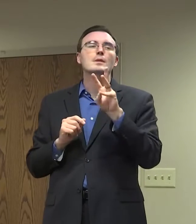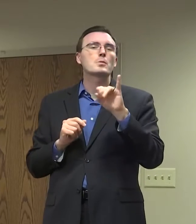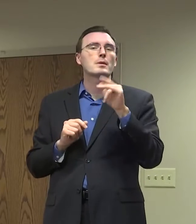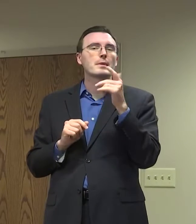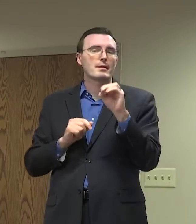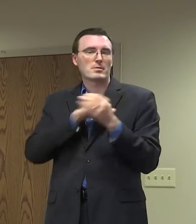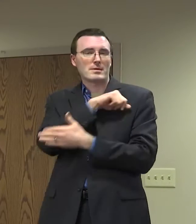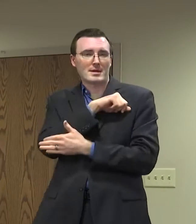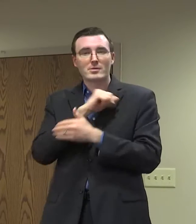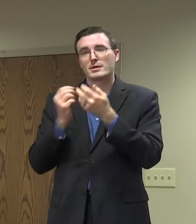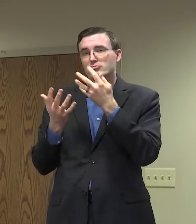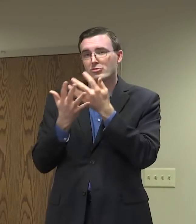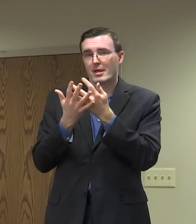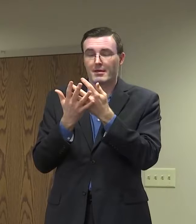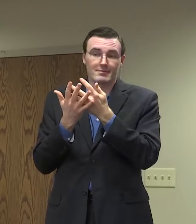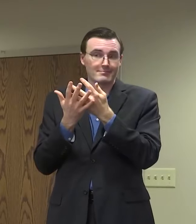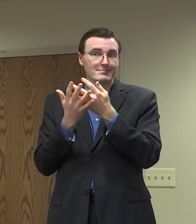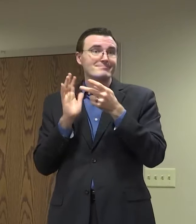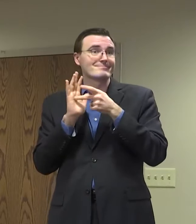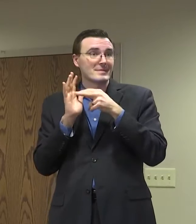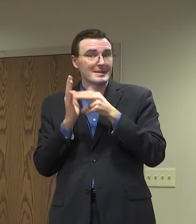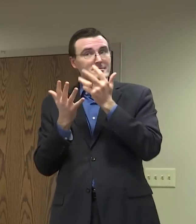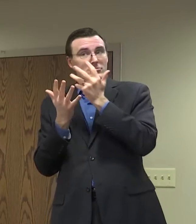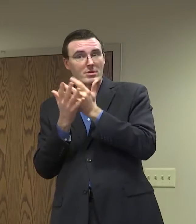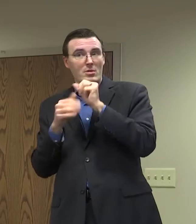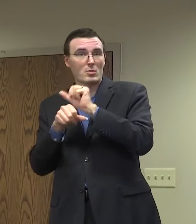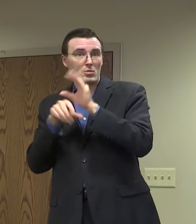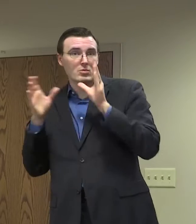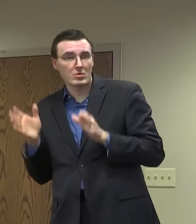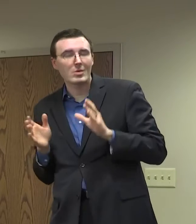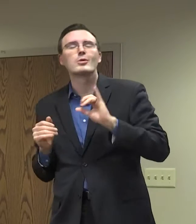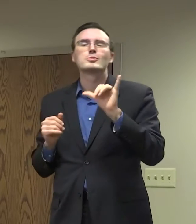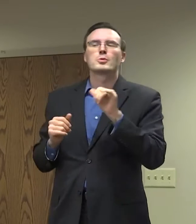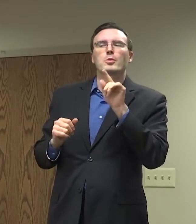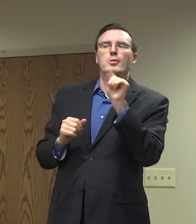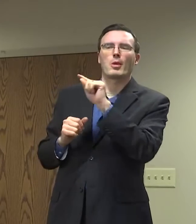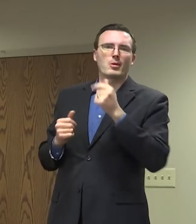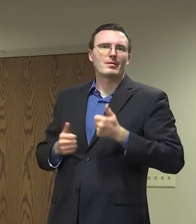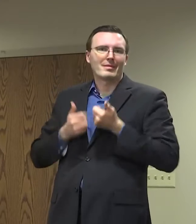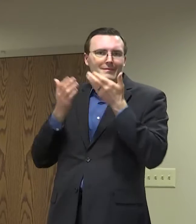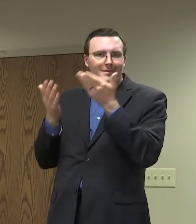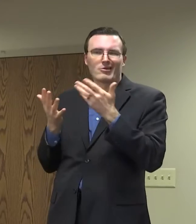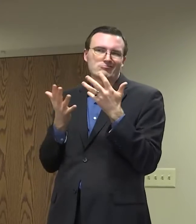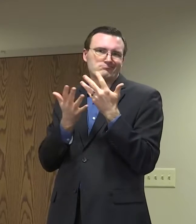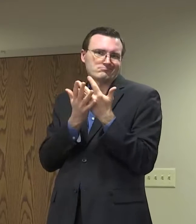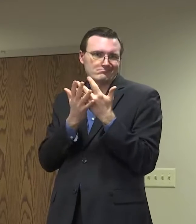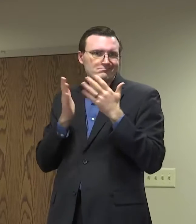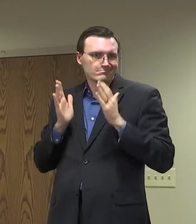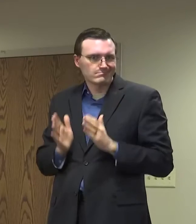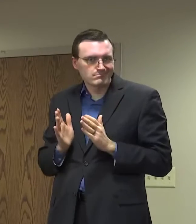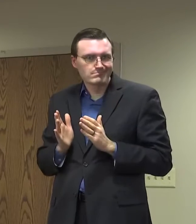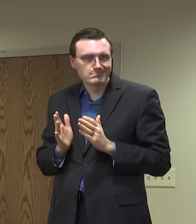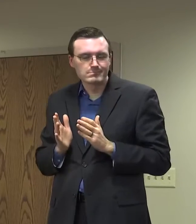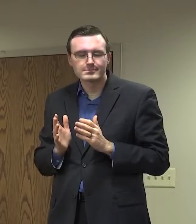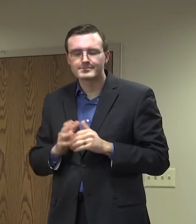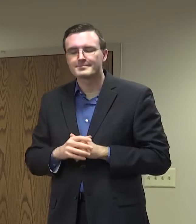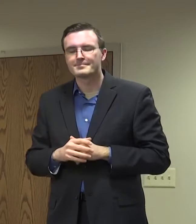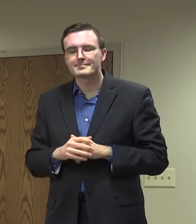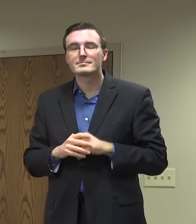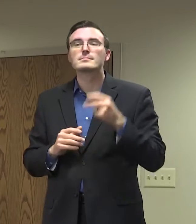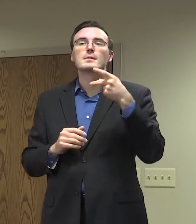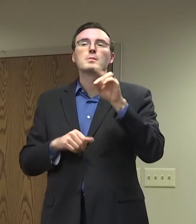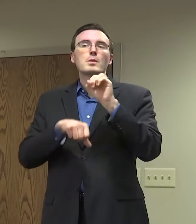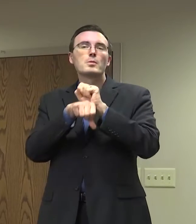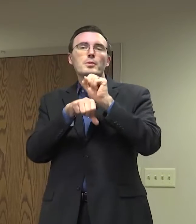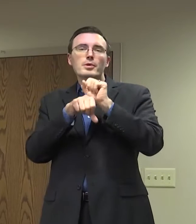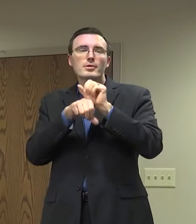the staff that work that, as well as the detainees and the inmates. Our postal service workers. Our public transit